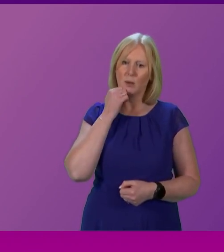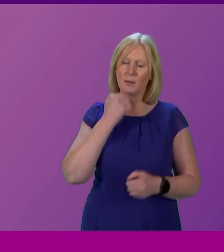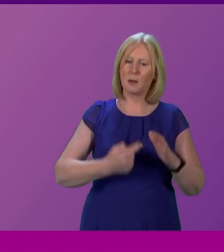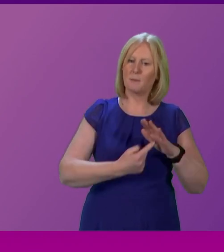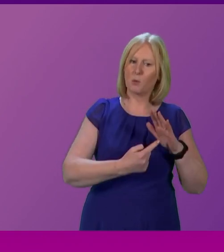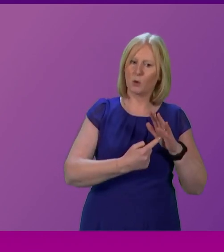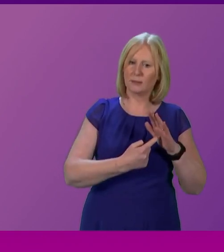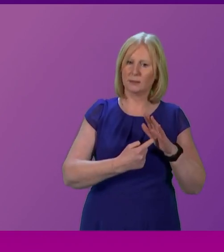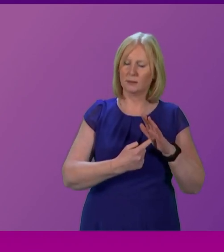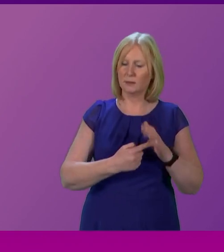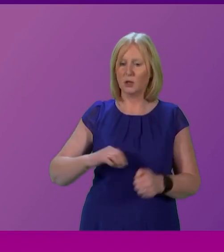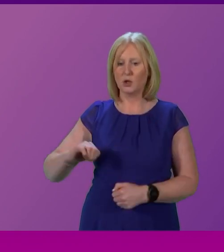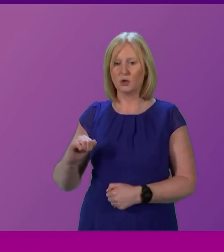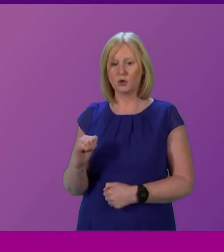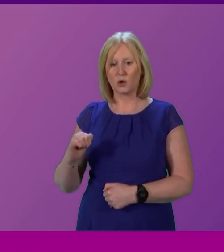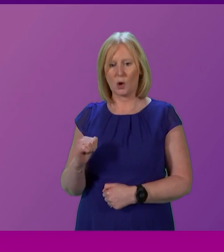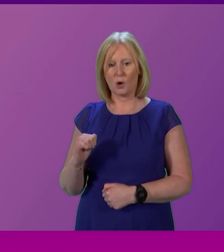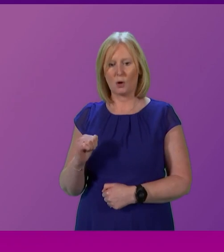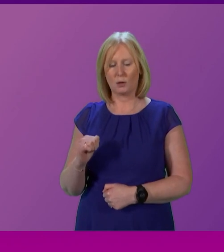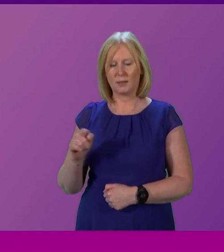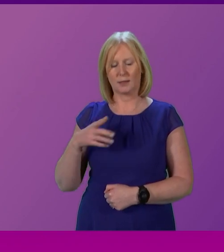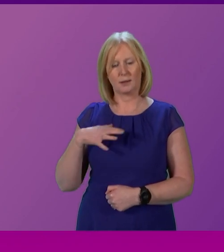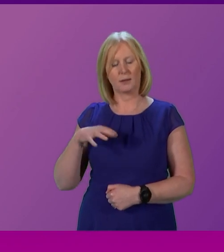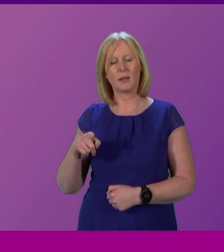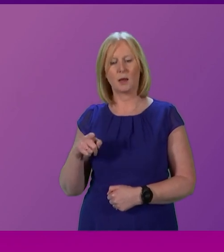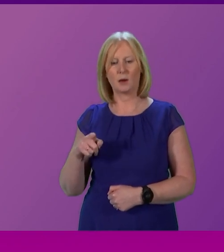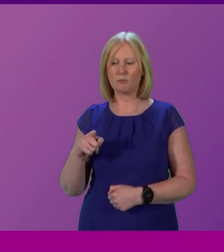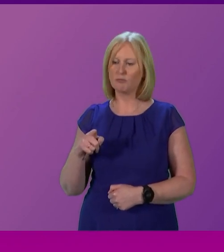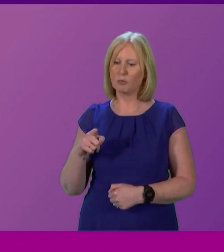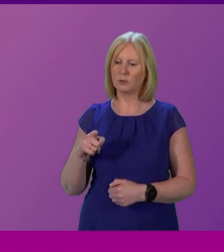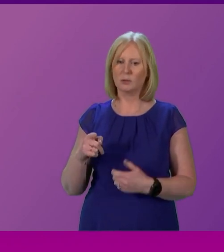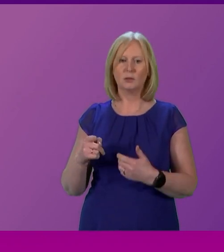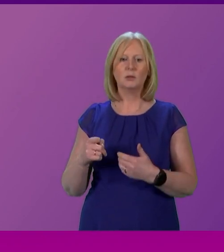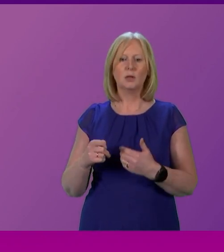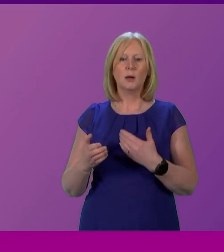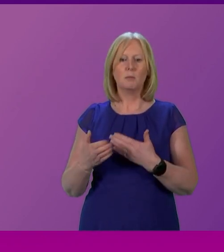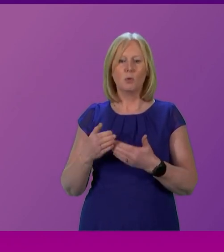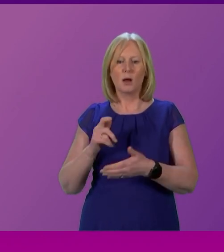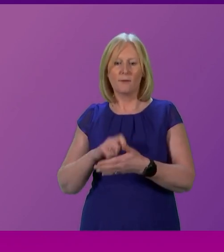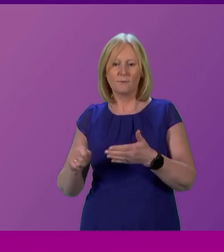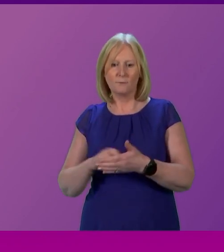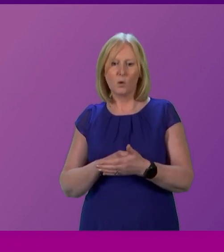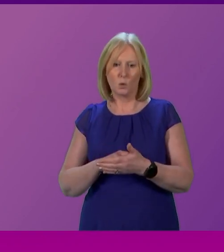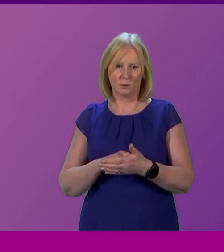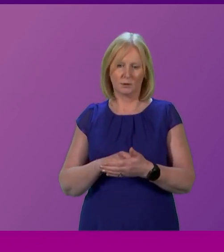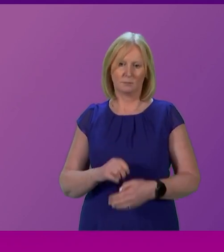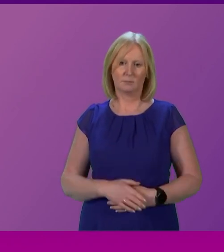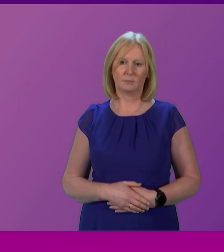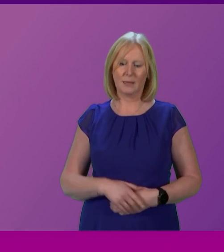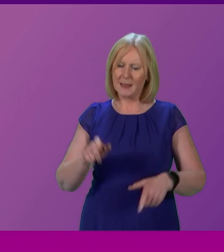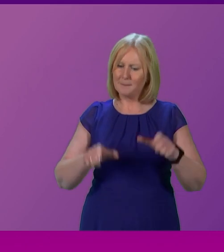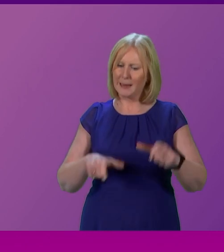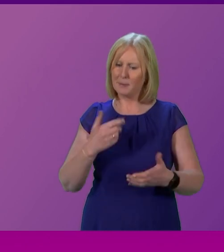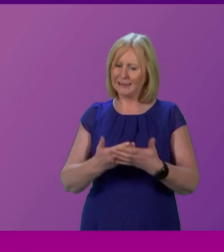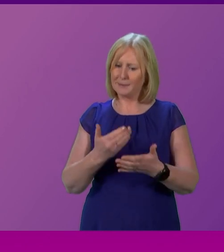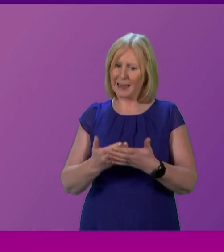vote is nothing more than a means to bolster their position without the need to deliver what the people demand. And what the people have demanded them to